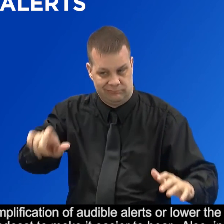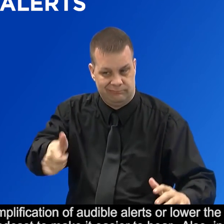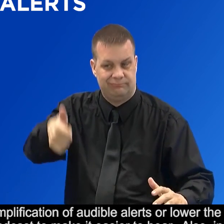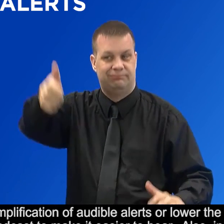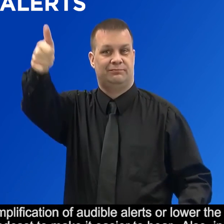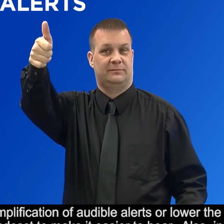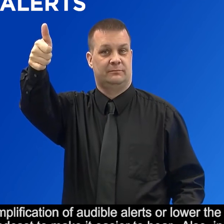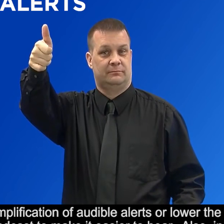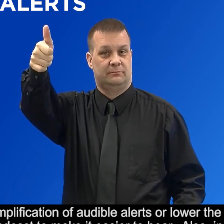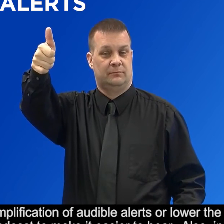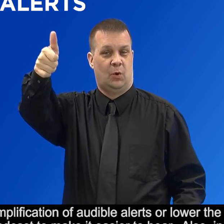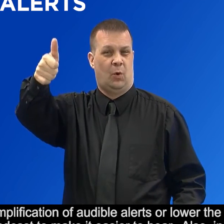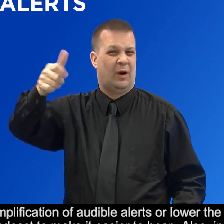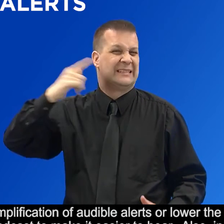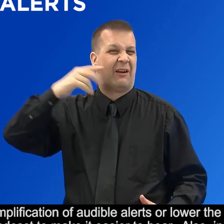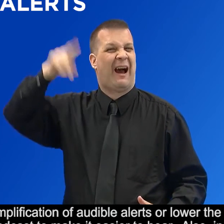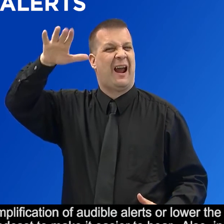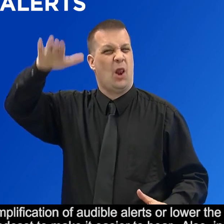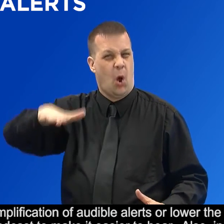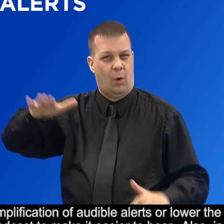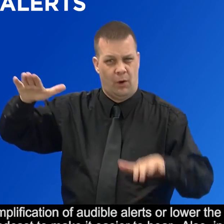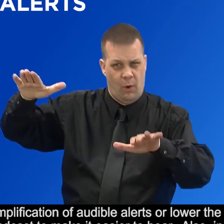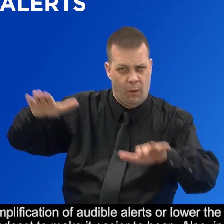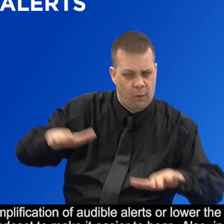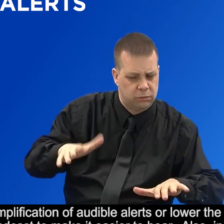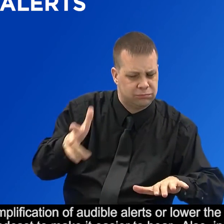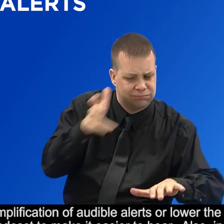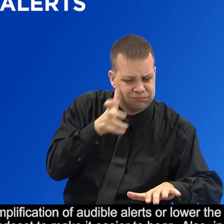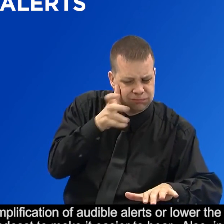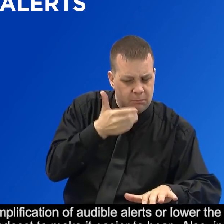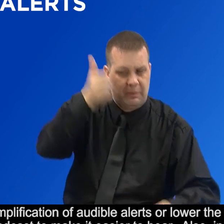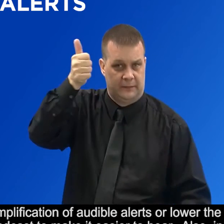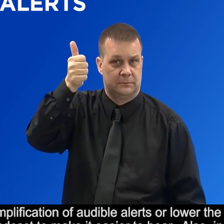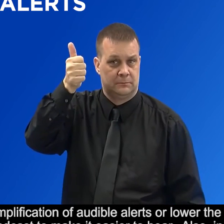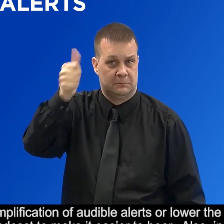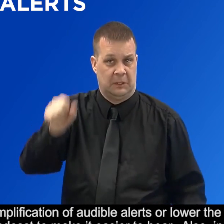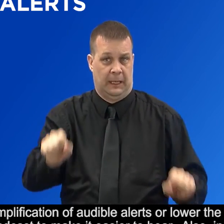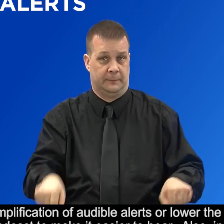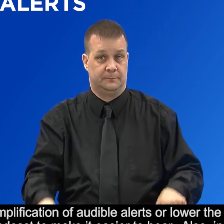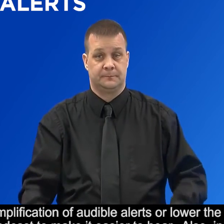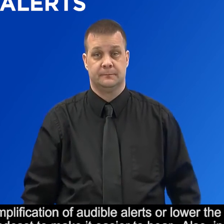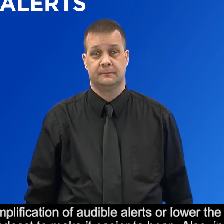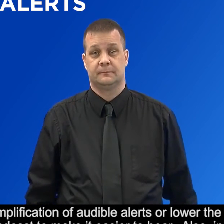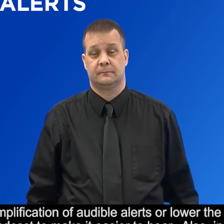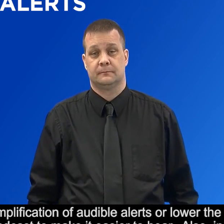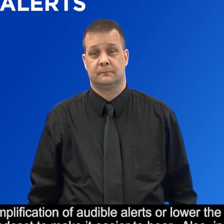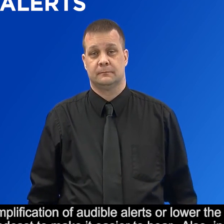alerts or lower the frequency sounds of a broadcast to make it easier to hear. Also,